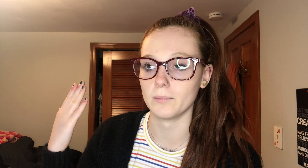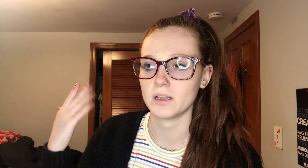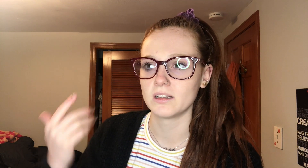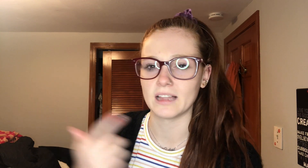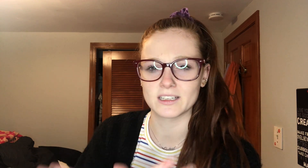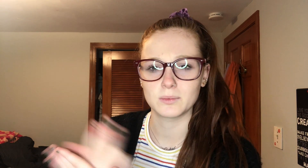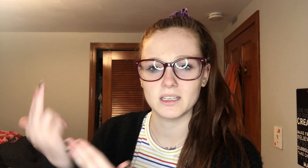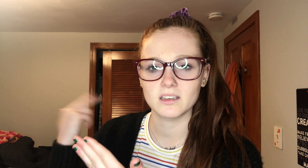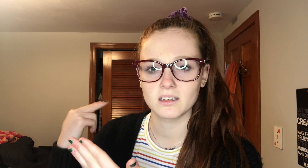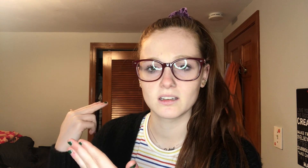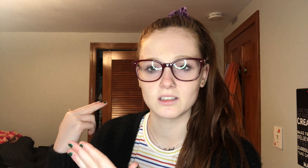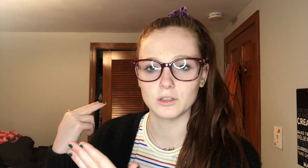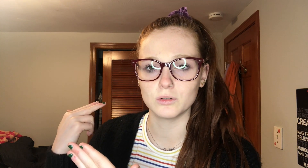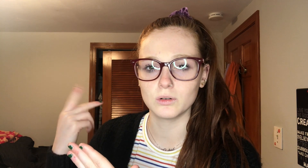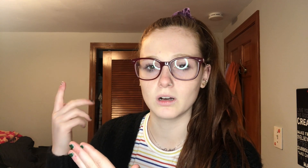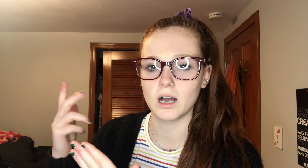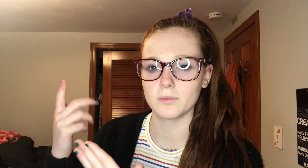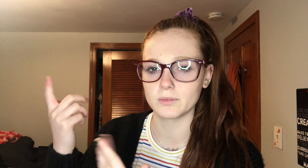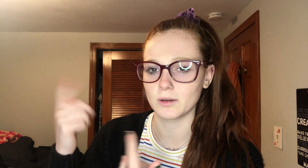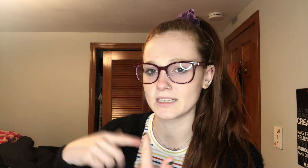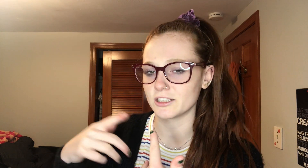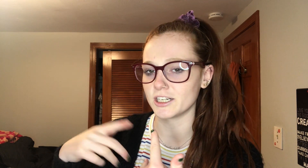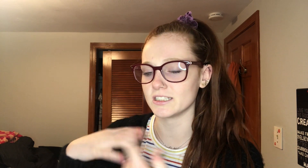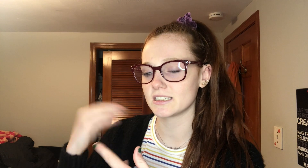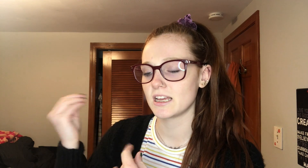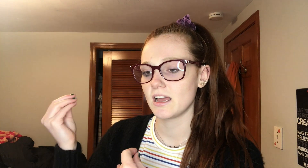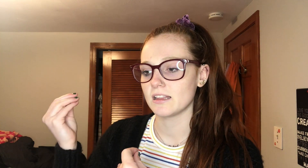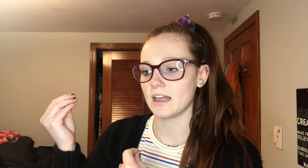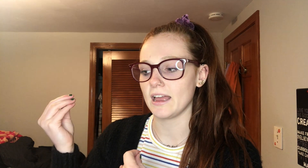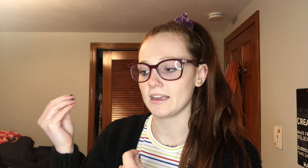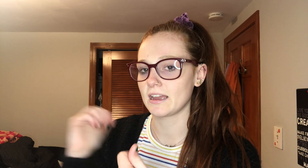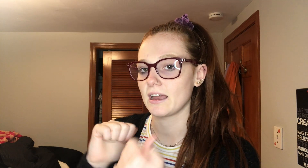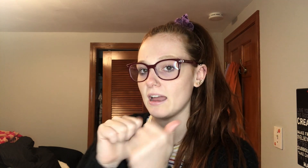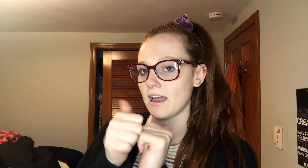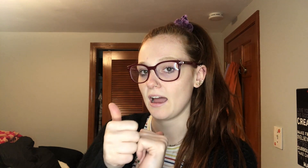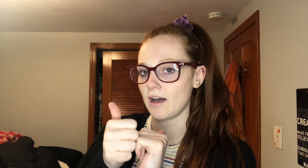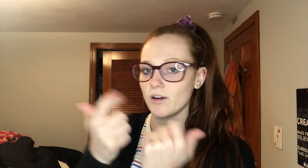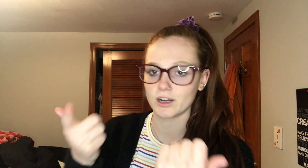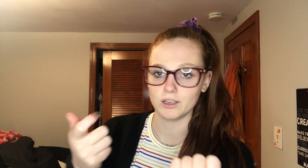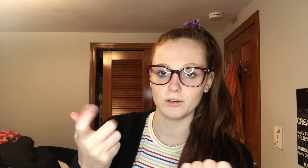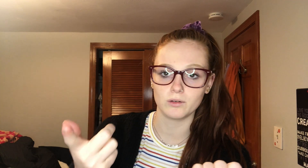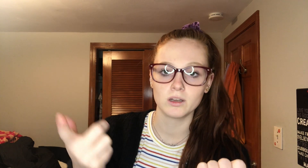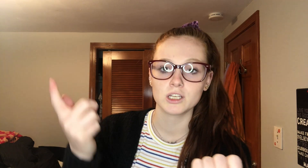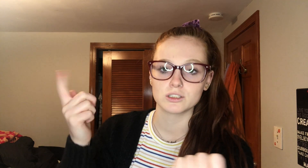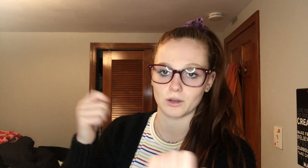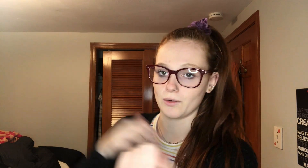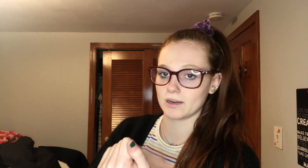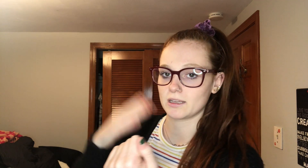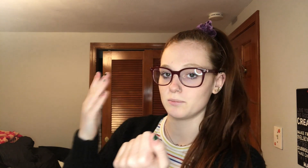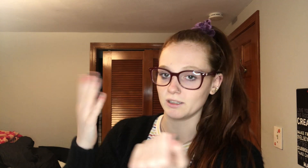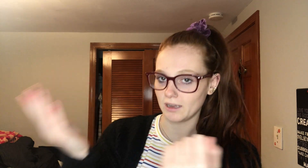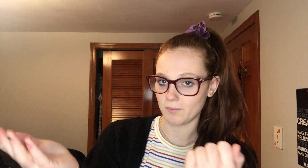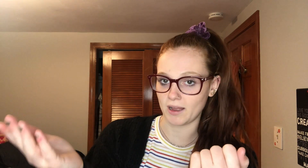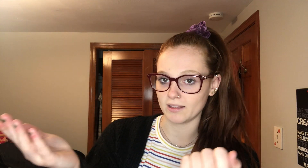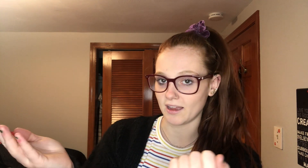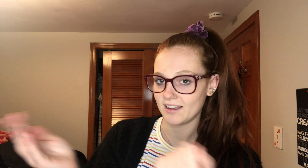last week you um you guys learned like how are you so I want to keep building upon that